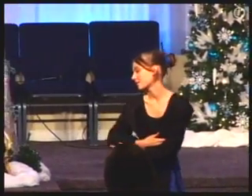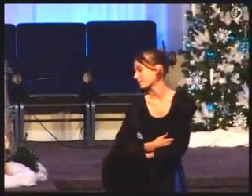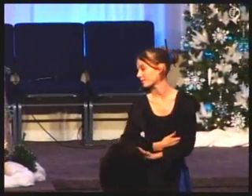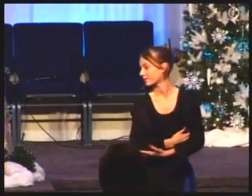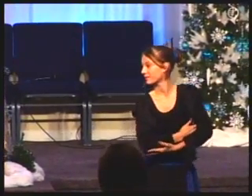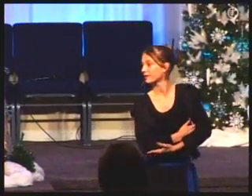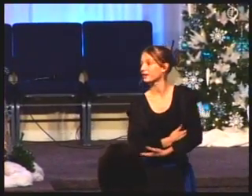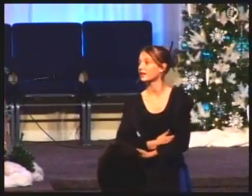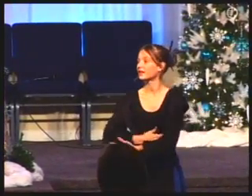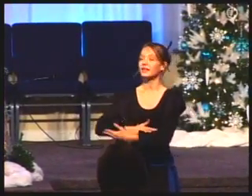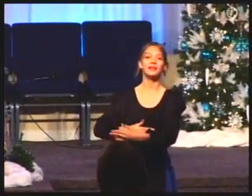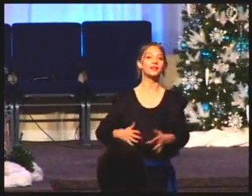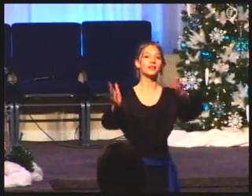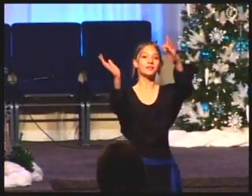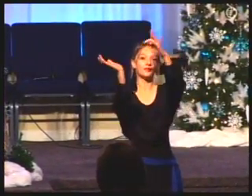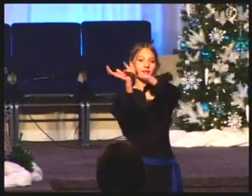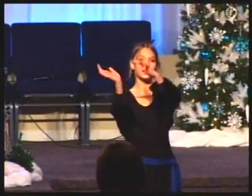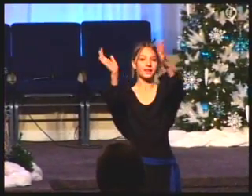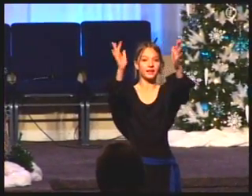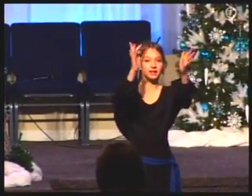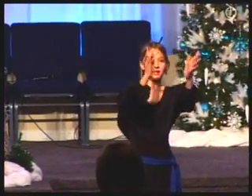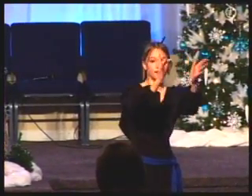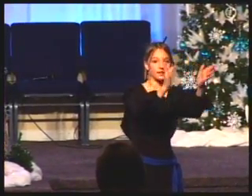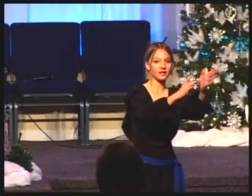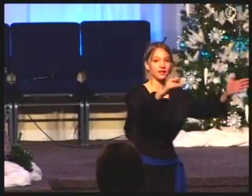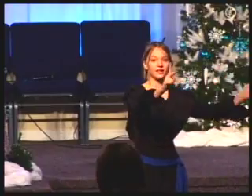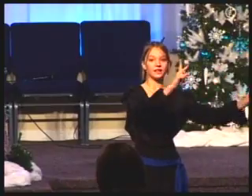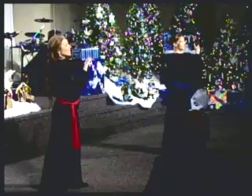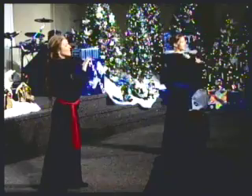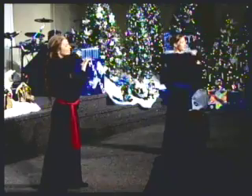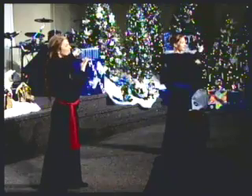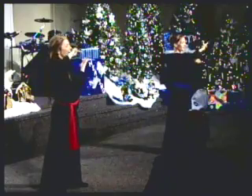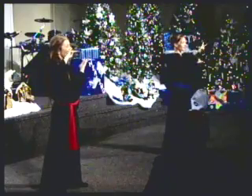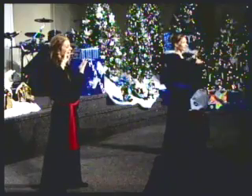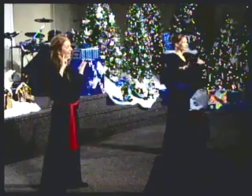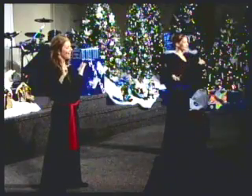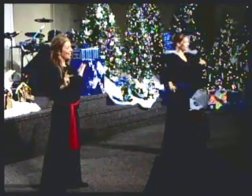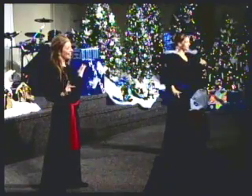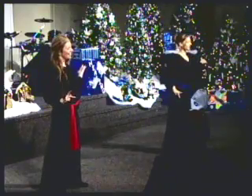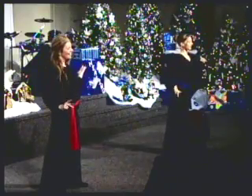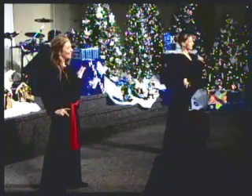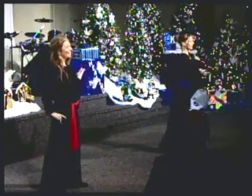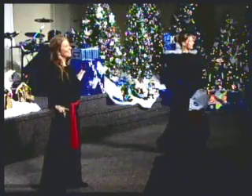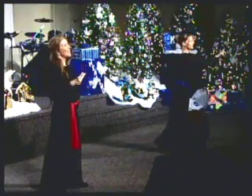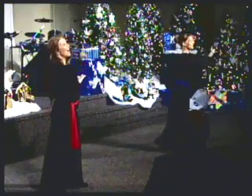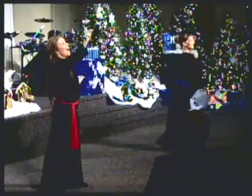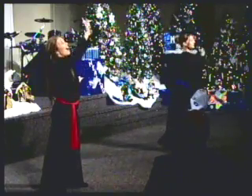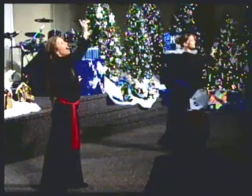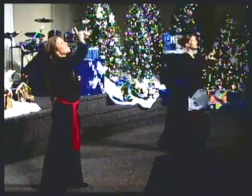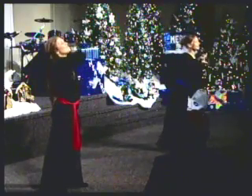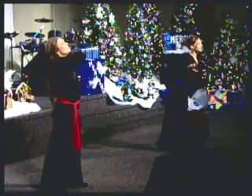The Babe, the Son of